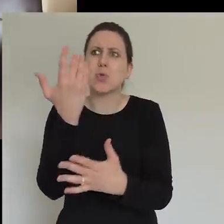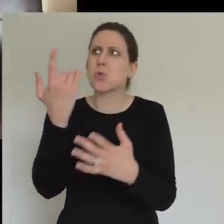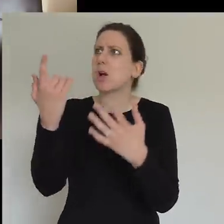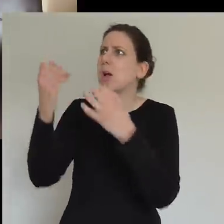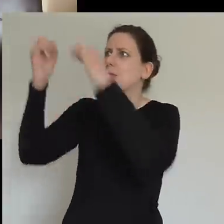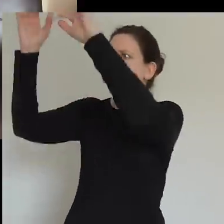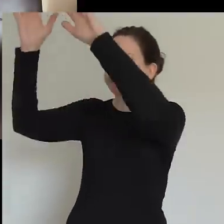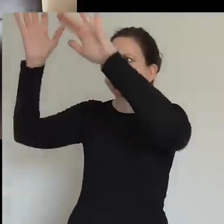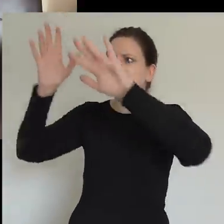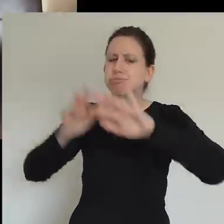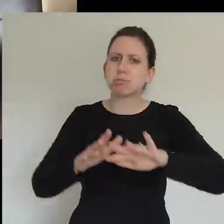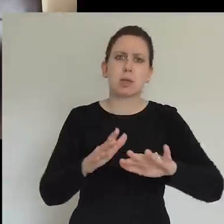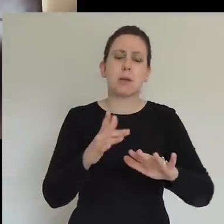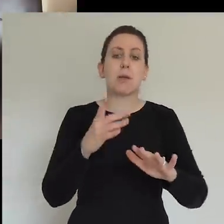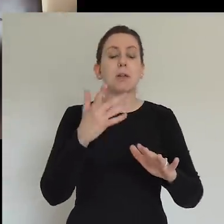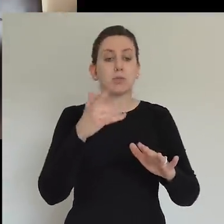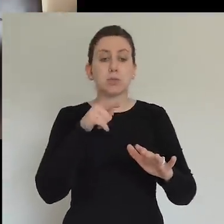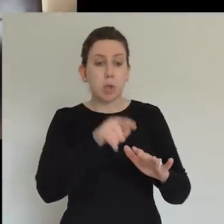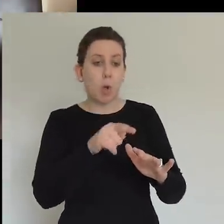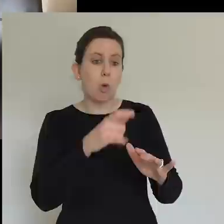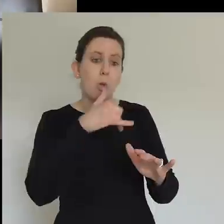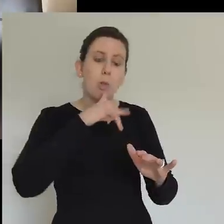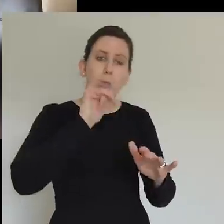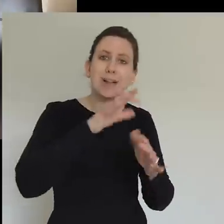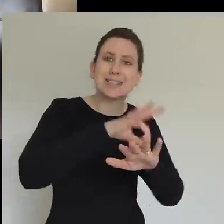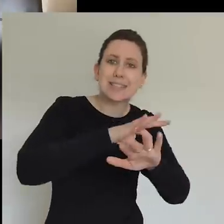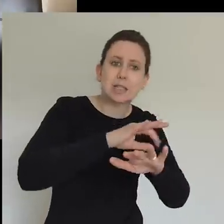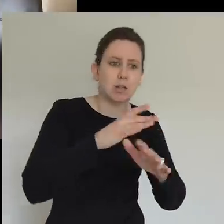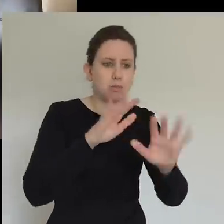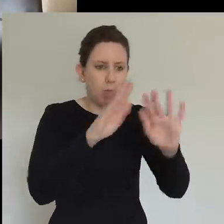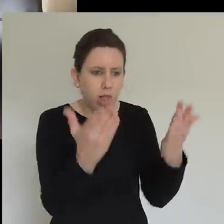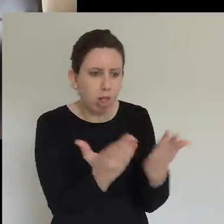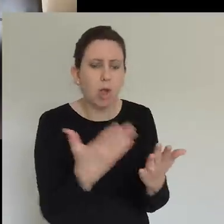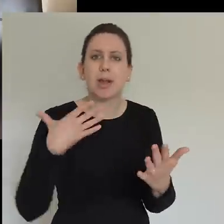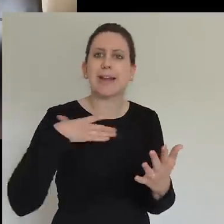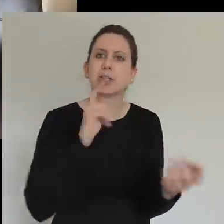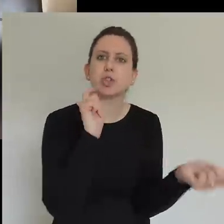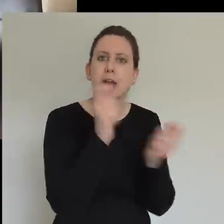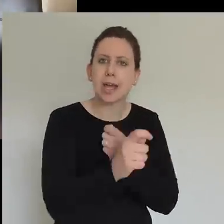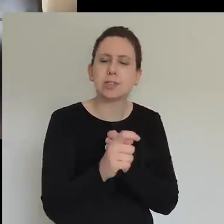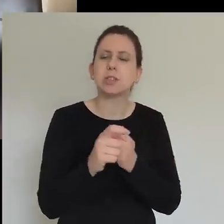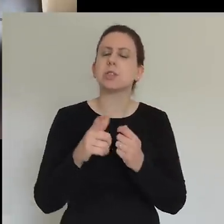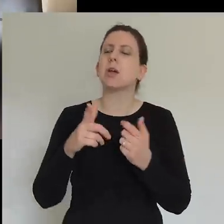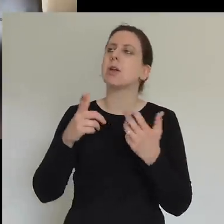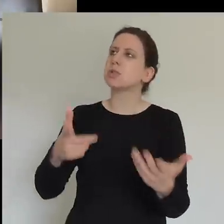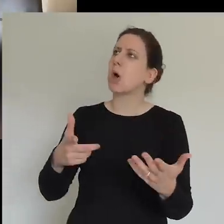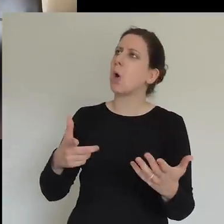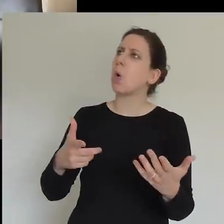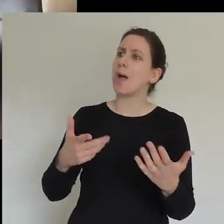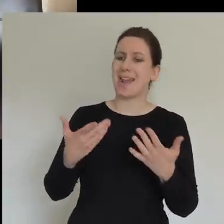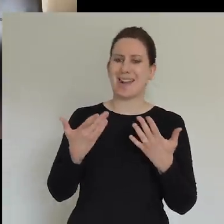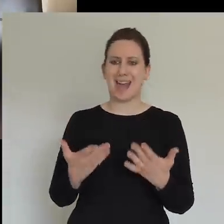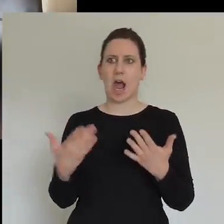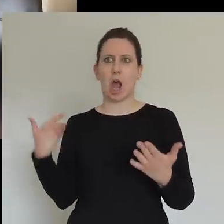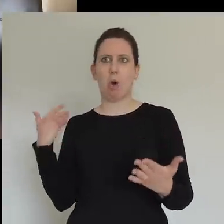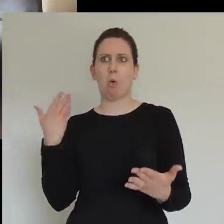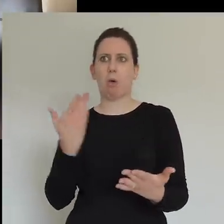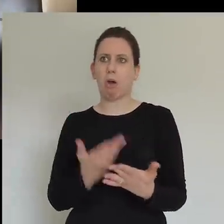that God is doing something new, and actually what together do we need to say? This is a, this is a priority, and this is a